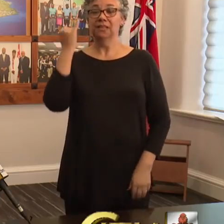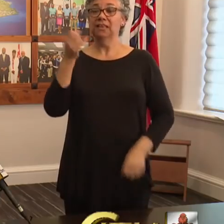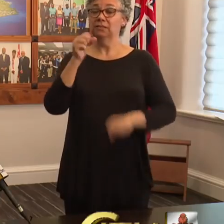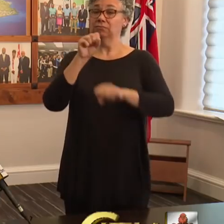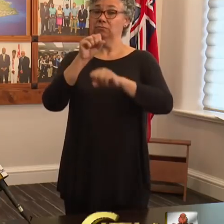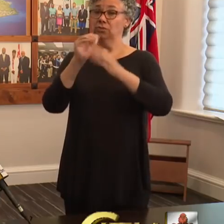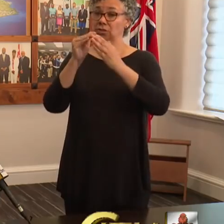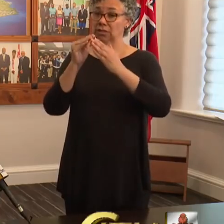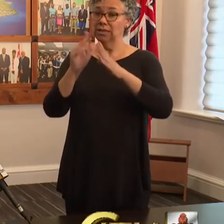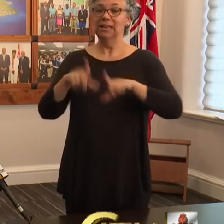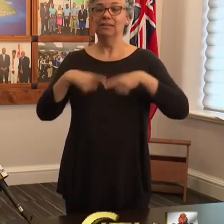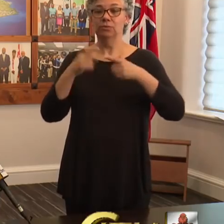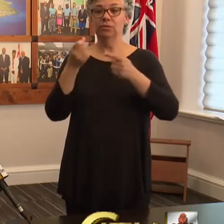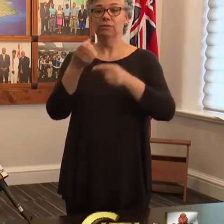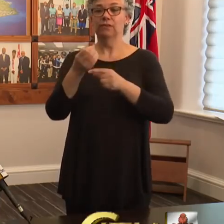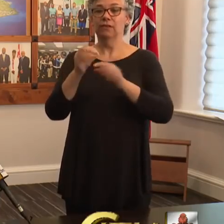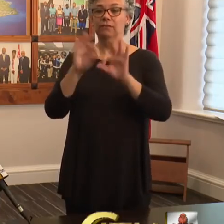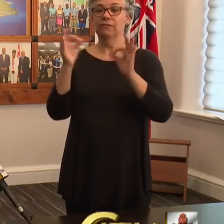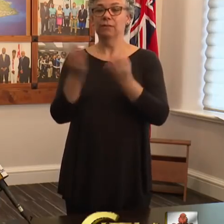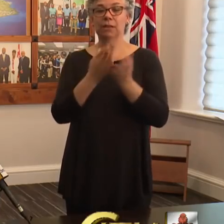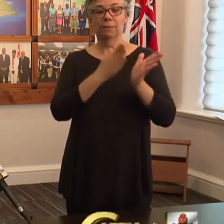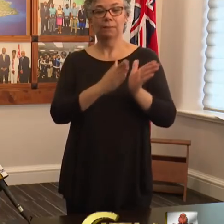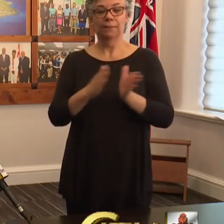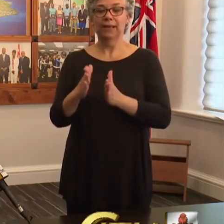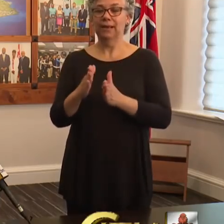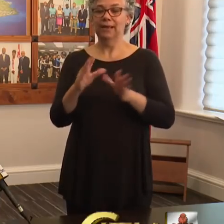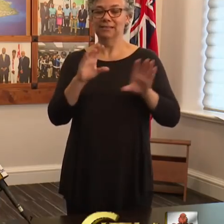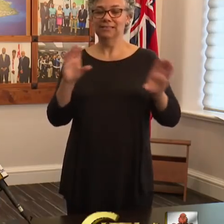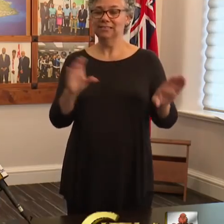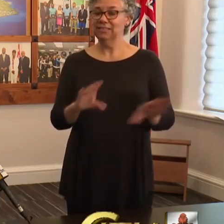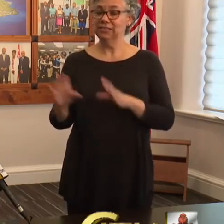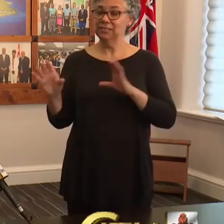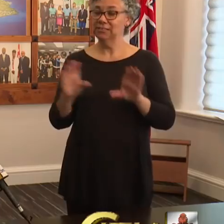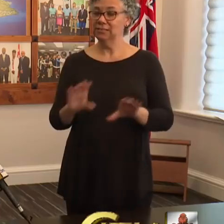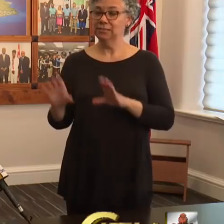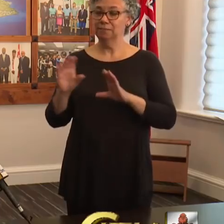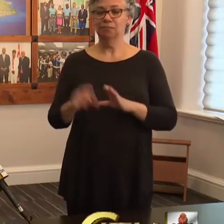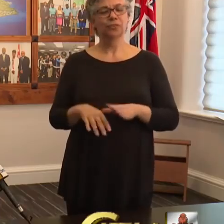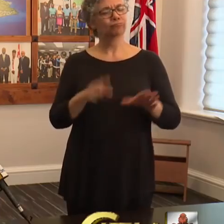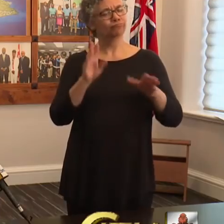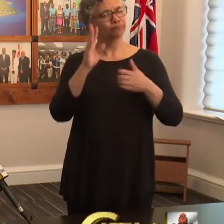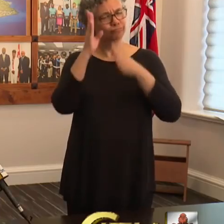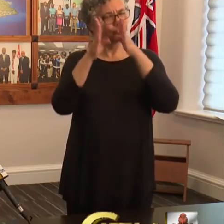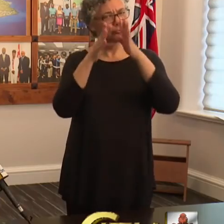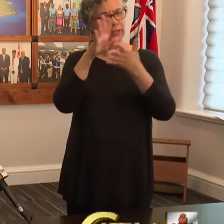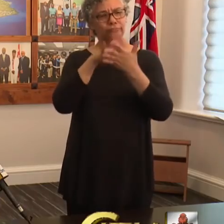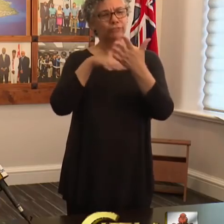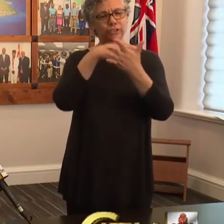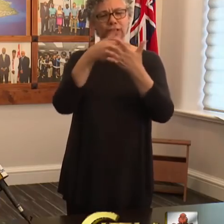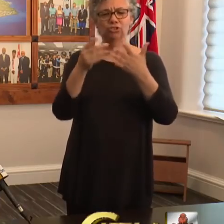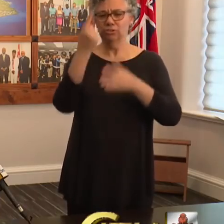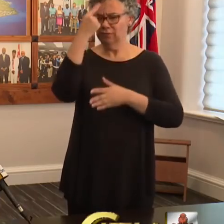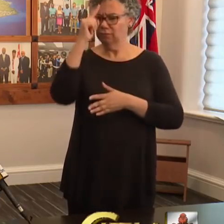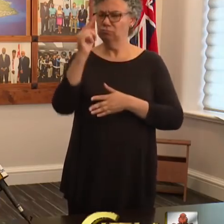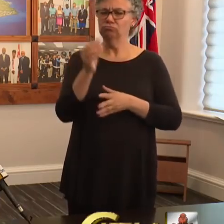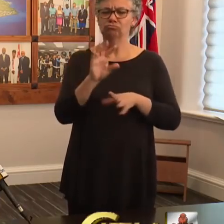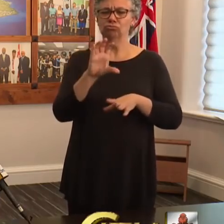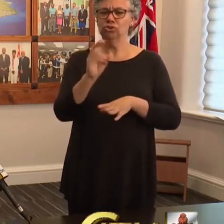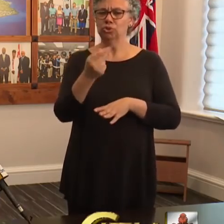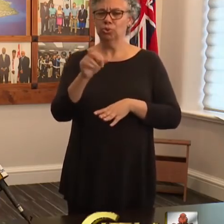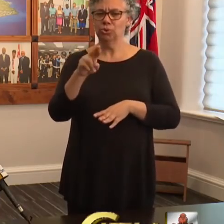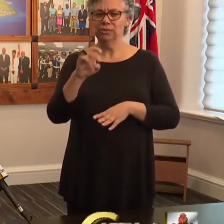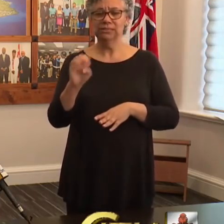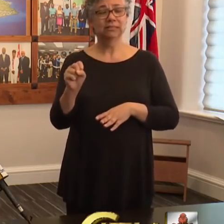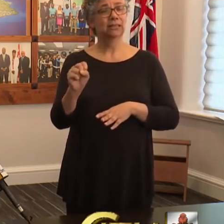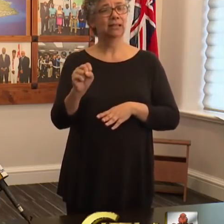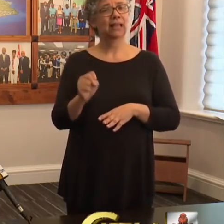family, plan fun activities, create a roster to complete household chores, and try to find time where each person